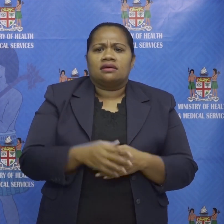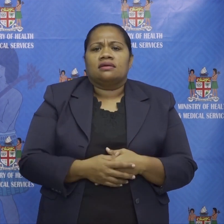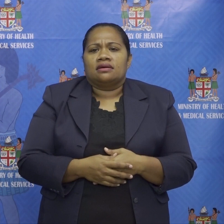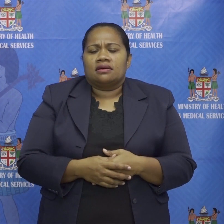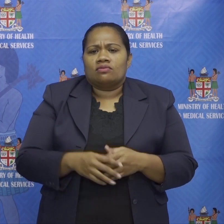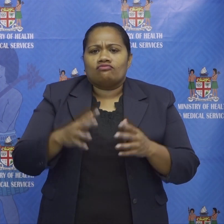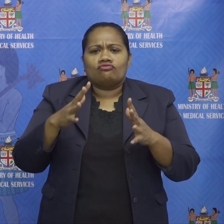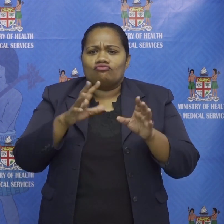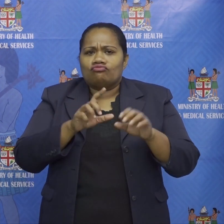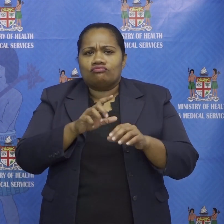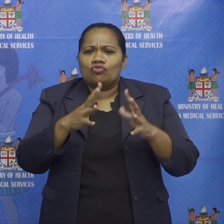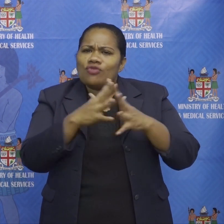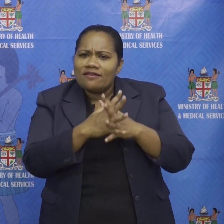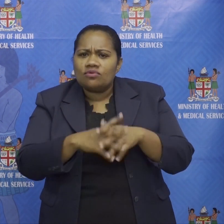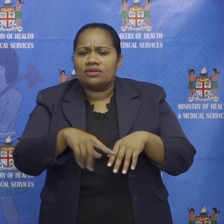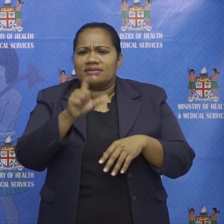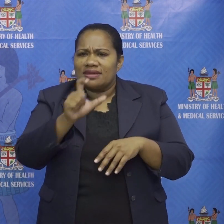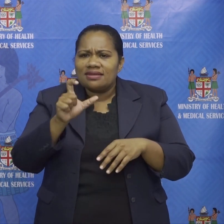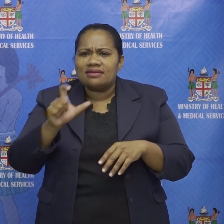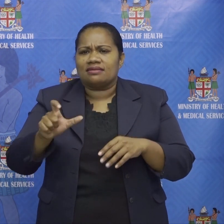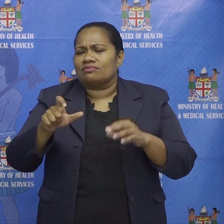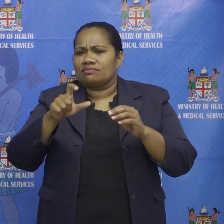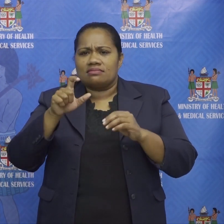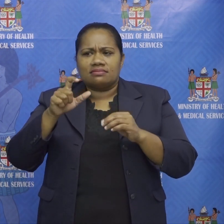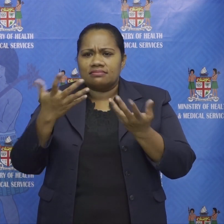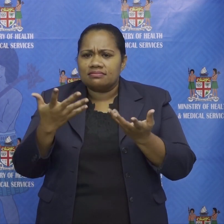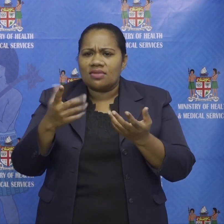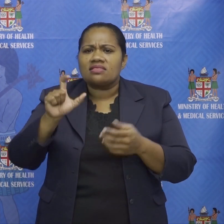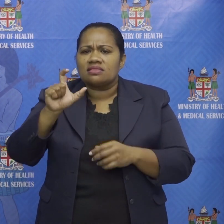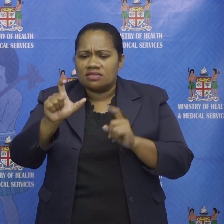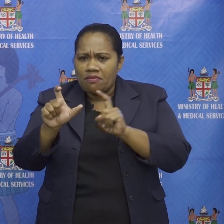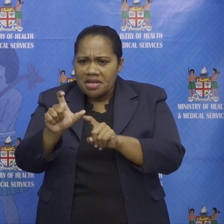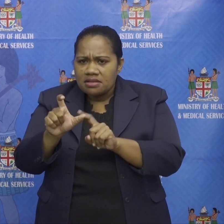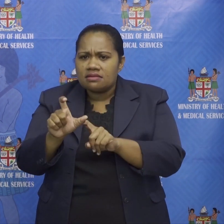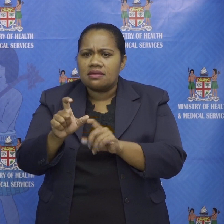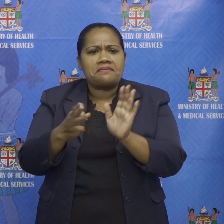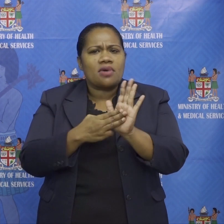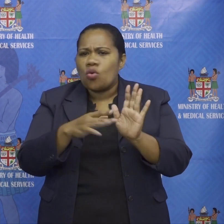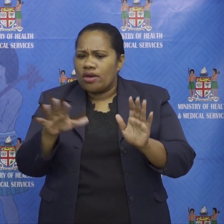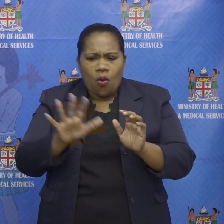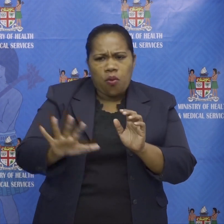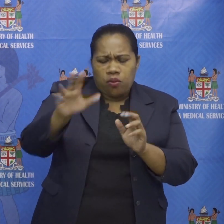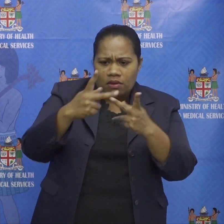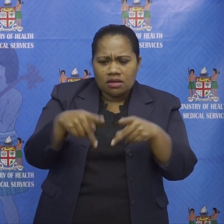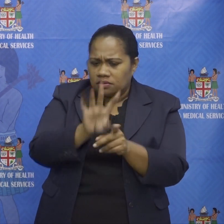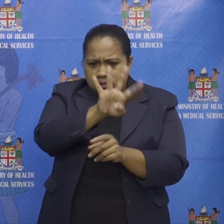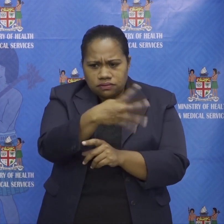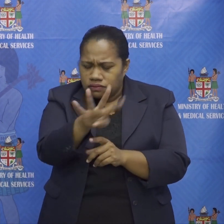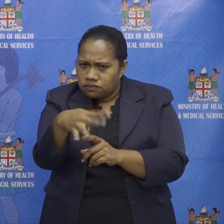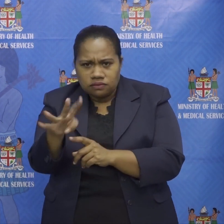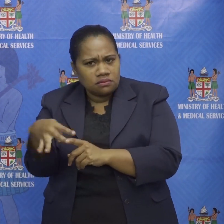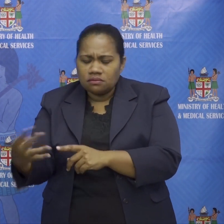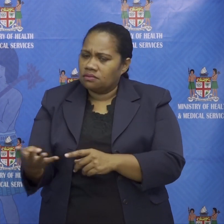tathirua and makoi have been checked for covid-like symptoms and travel histories that may place them in the path of fijians living with covid-19